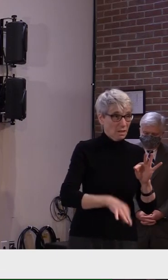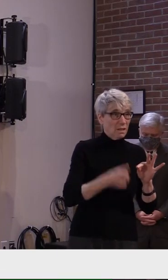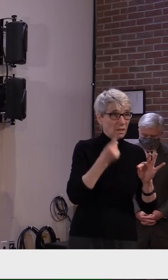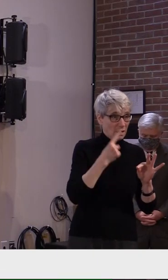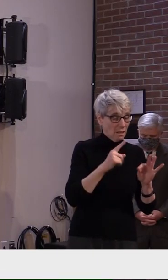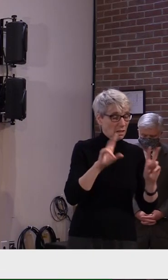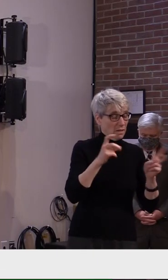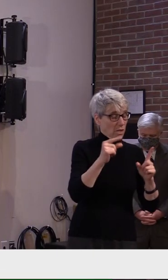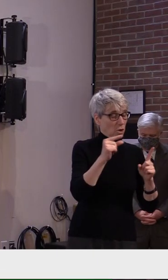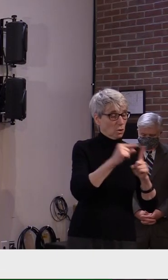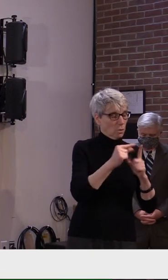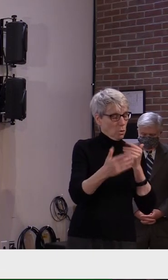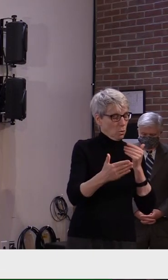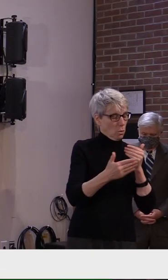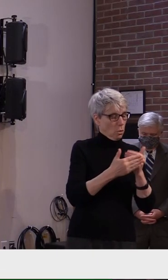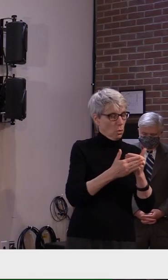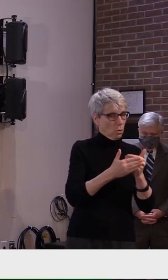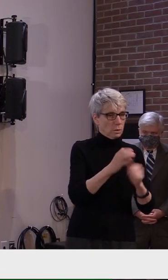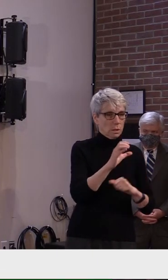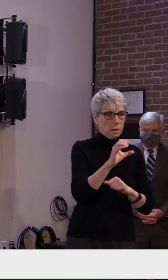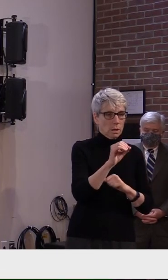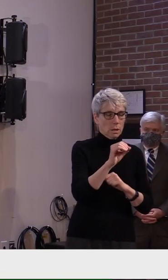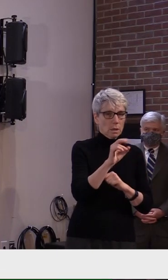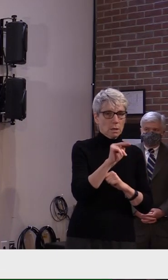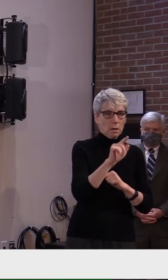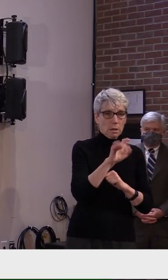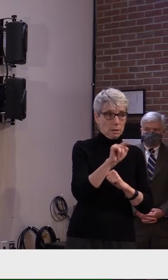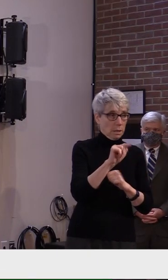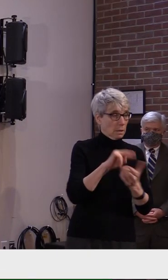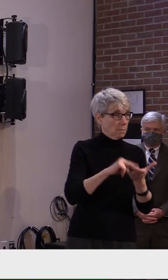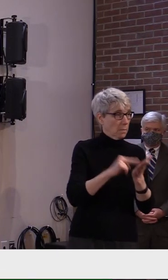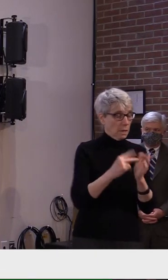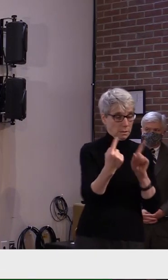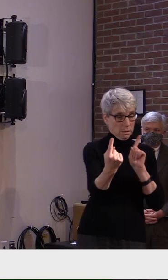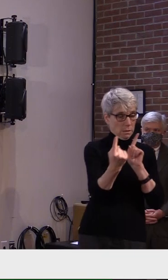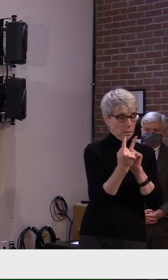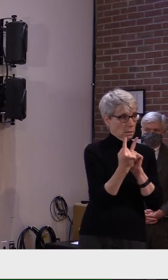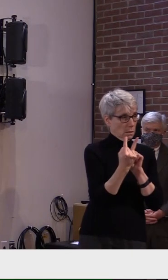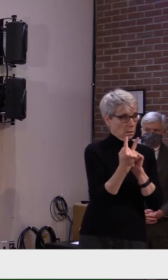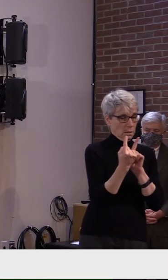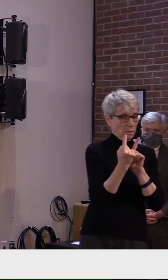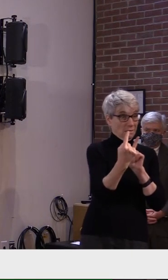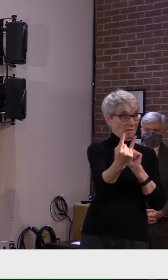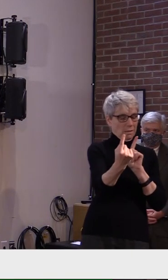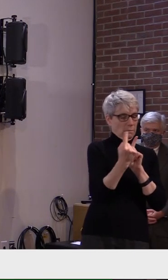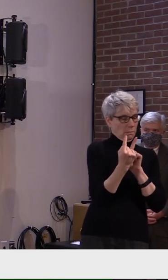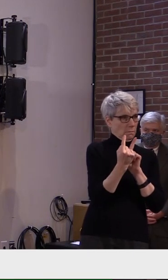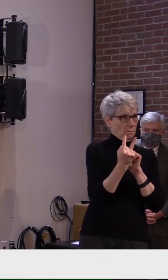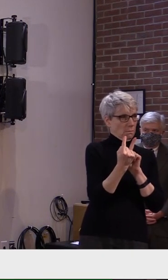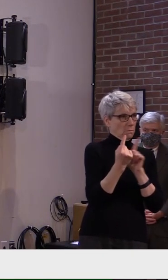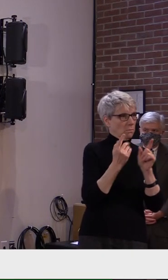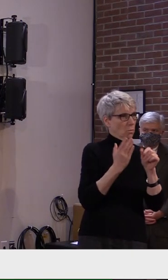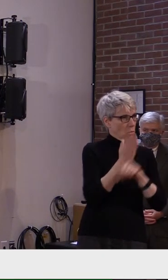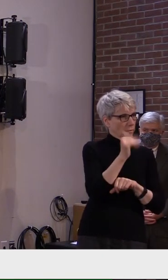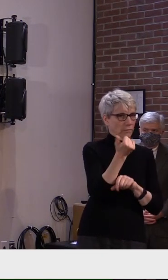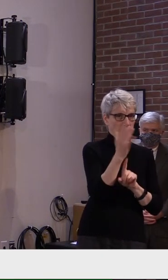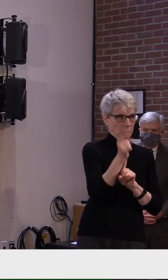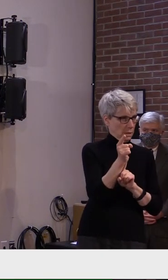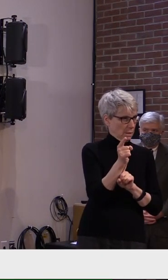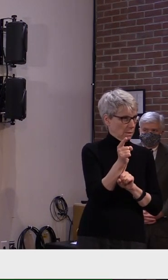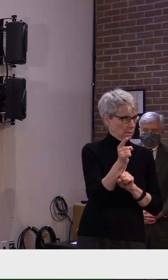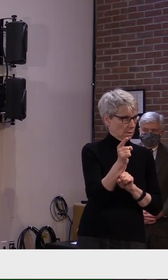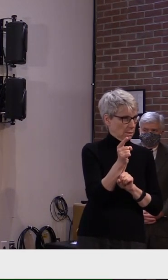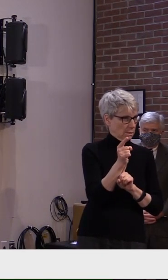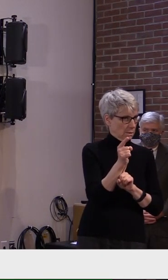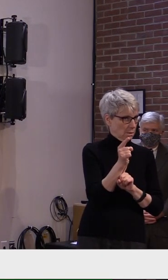contact in the contact tracing world is within six feet for greater than 15 minutes. So if you don't want to get